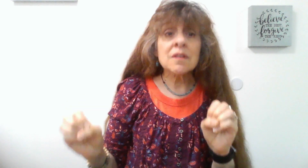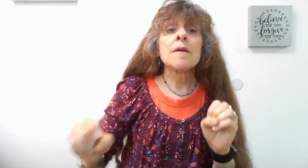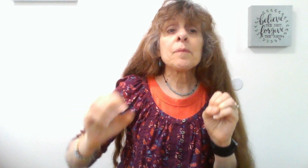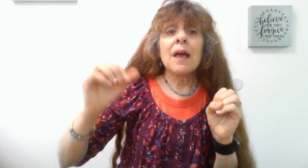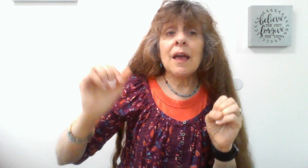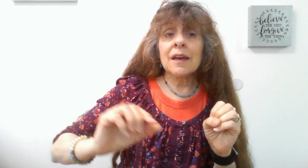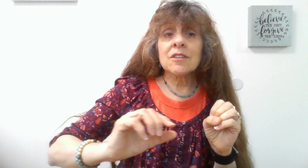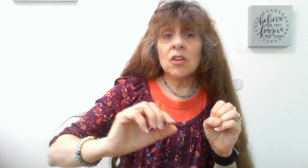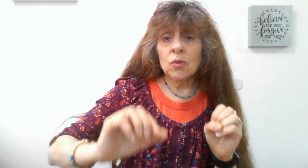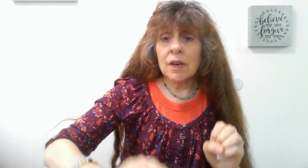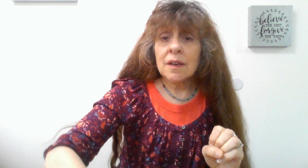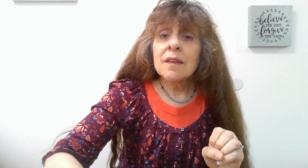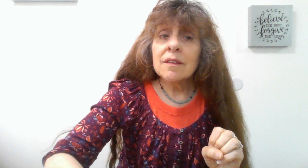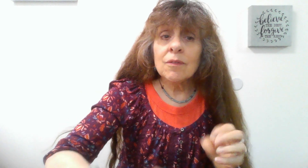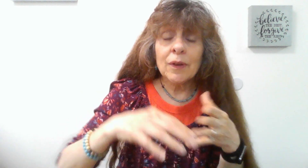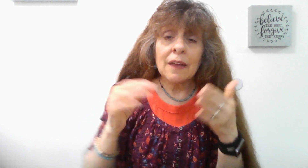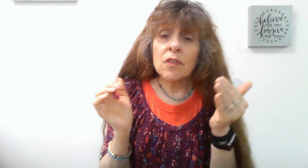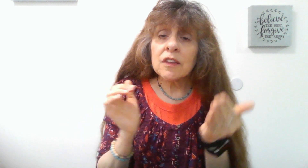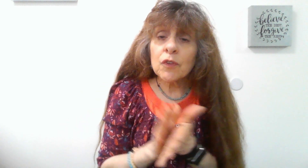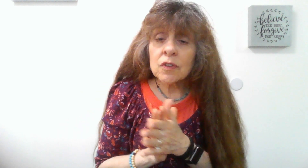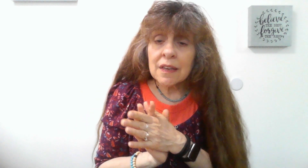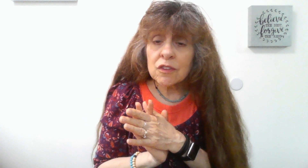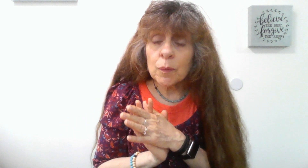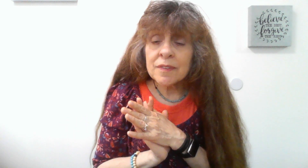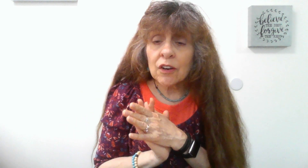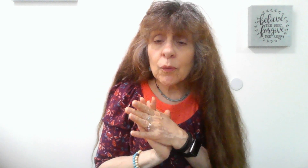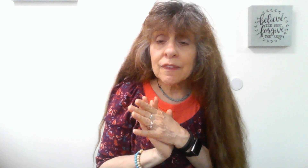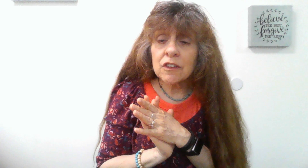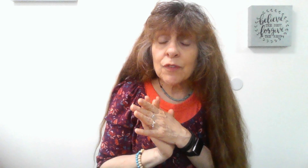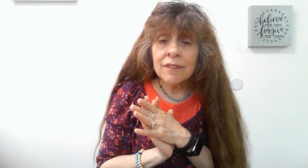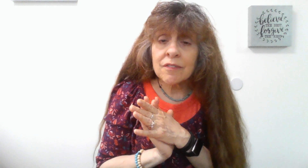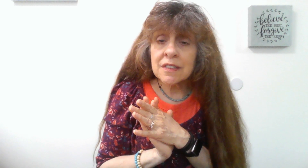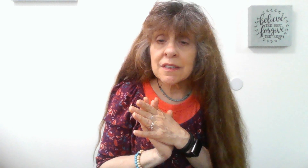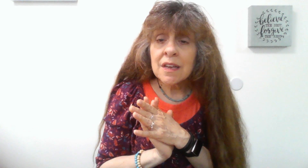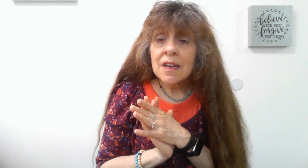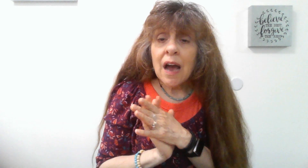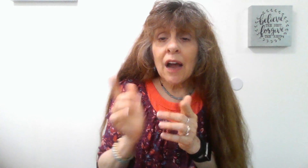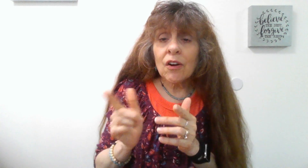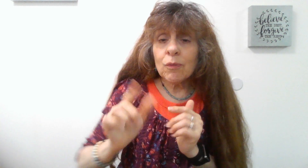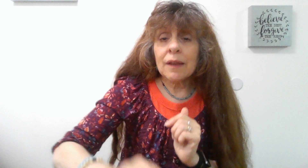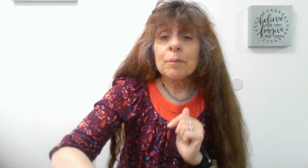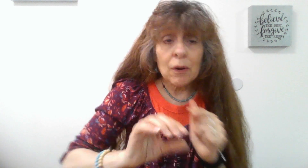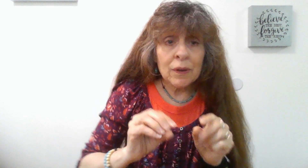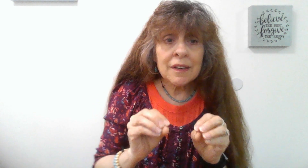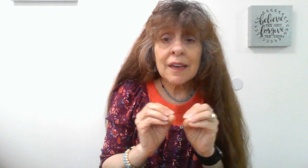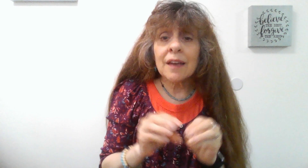and you can read that. So this verse is from 2 Corinthians 5.17. I already read it, but I'll read it again.